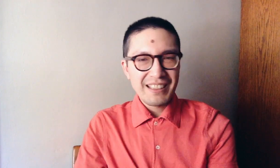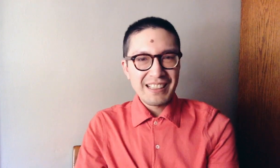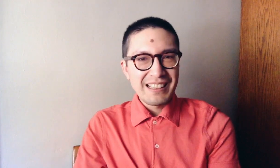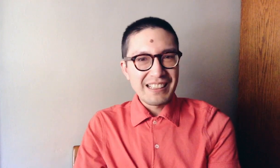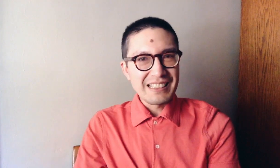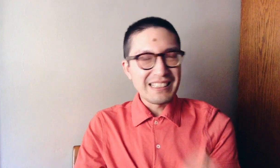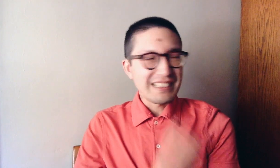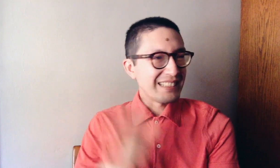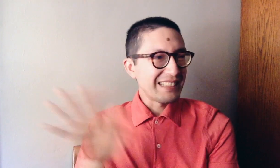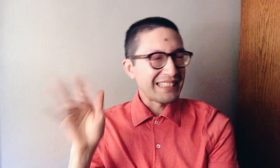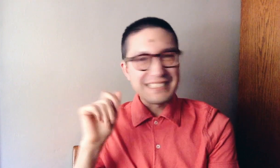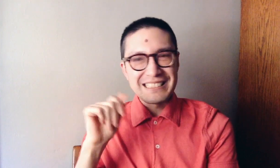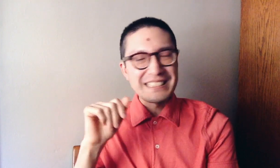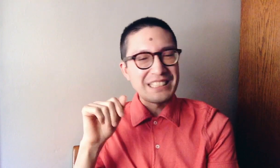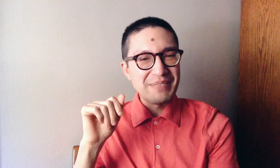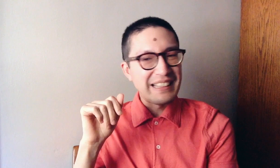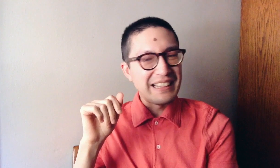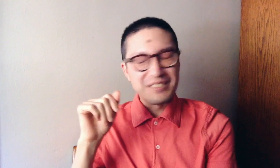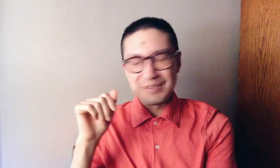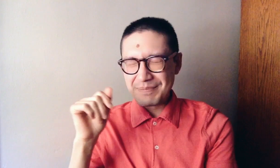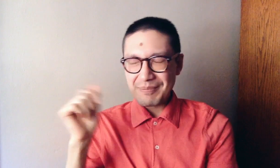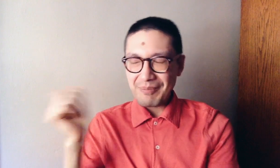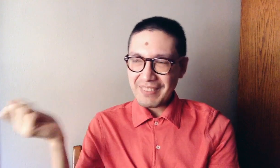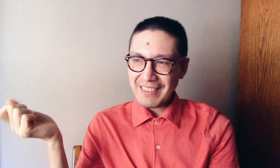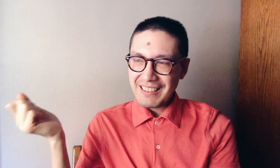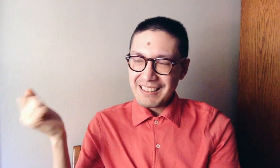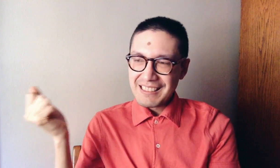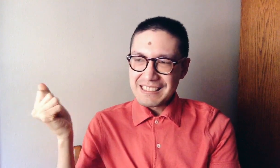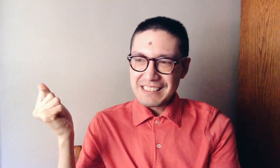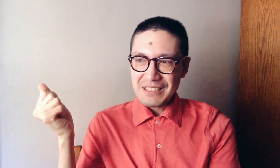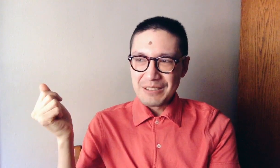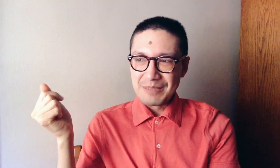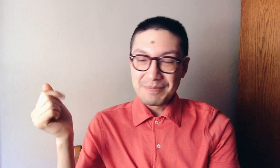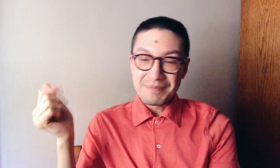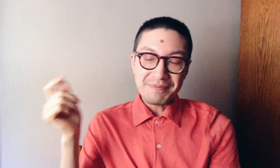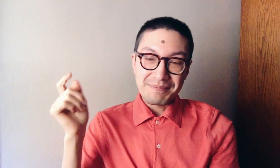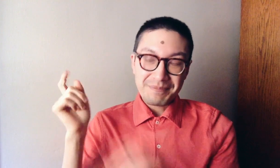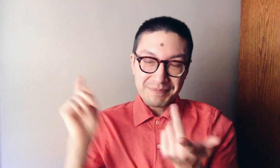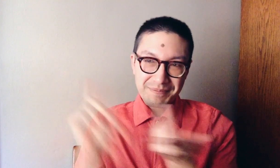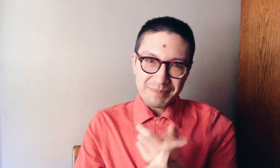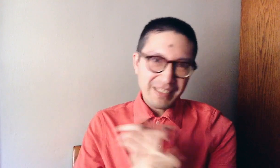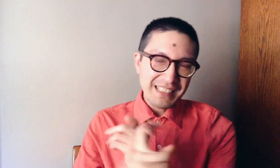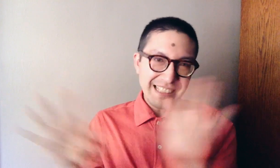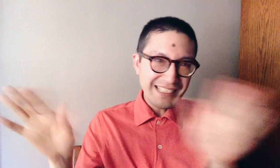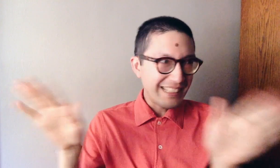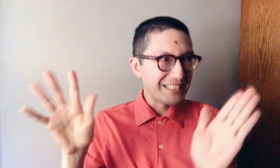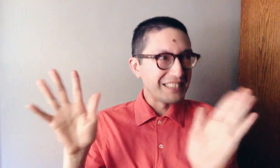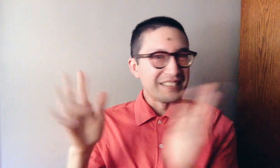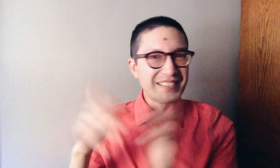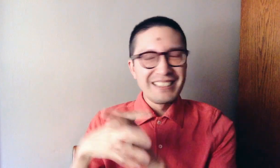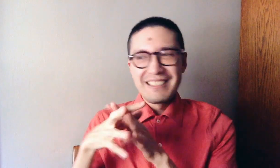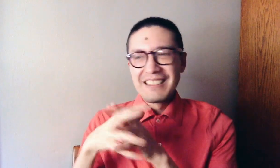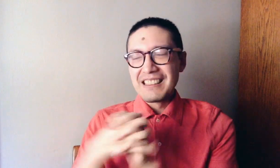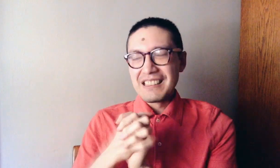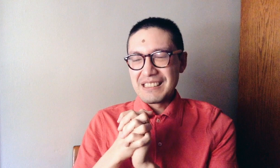Uh, cause it just didn't pan out. So, second section. Uh,